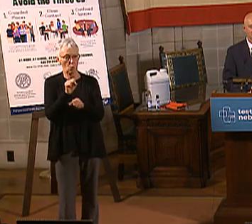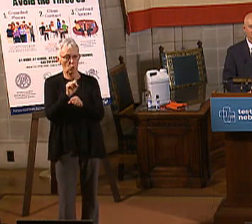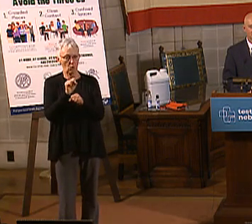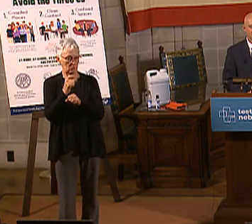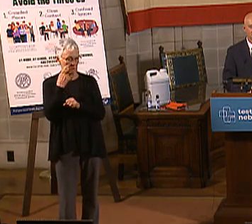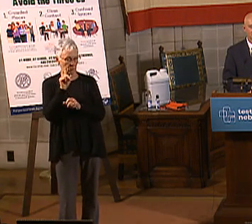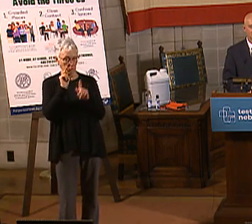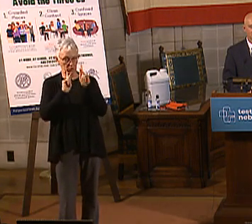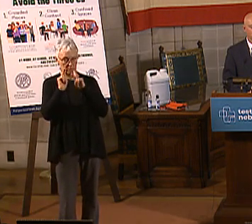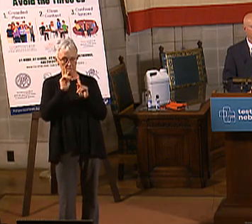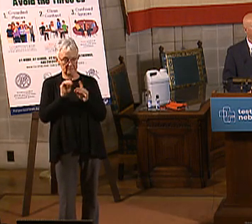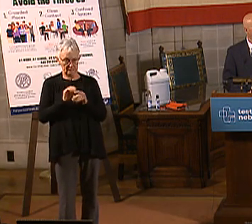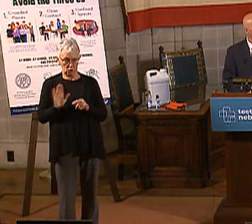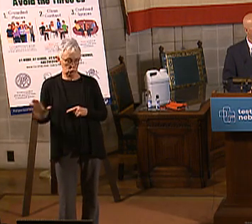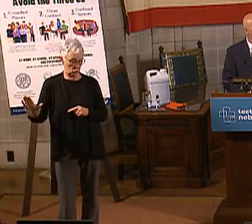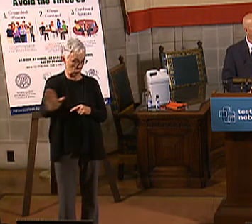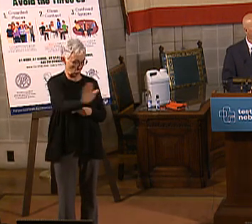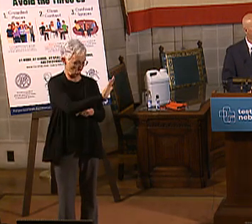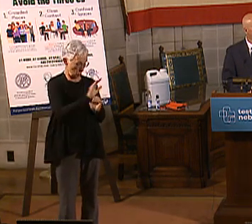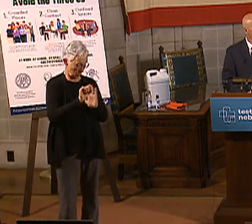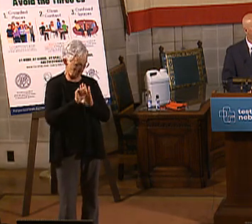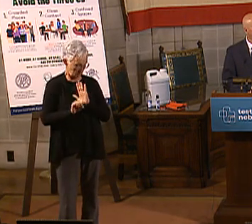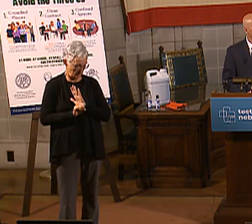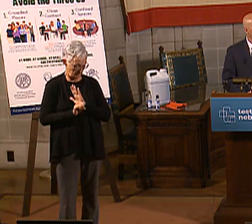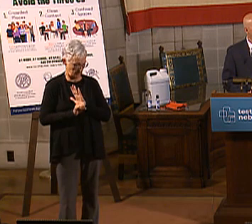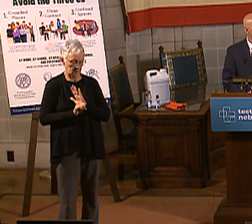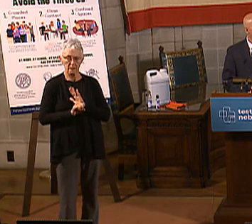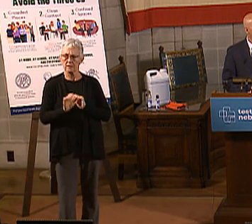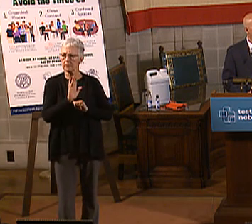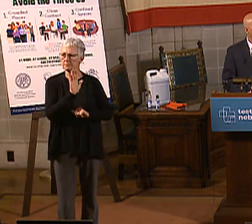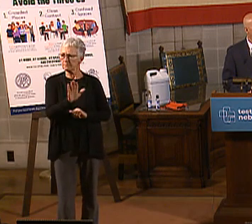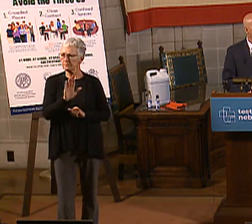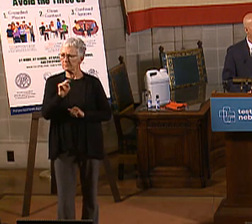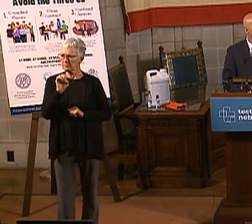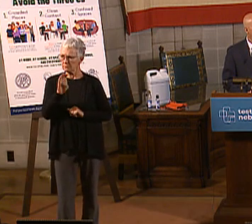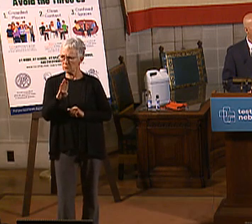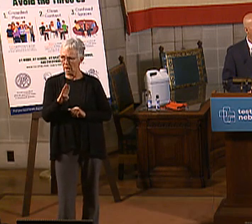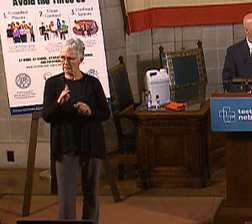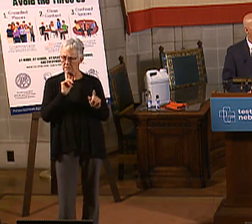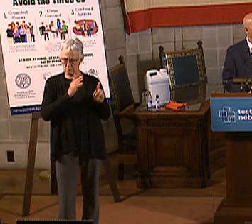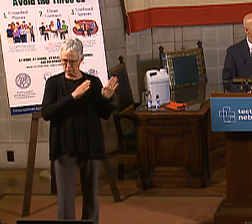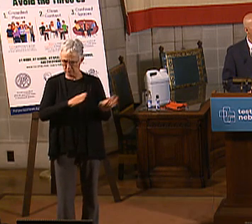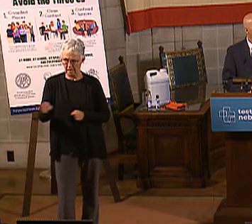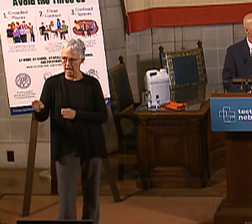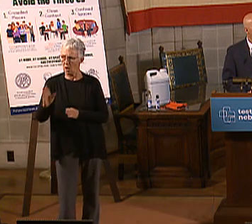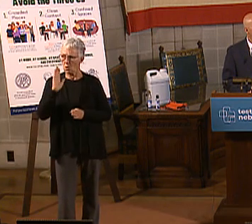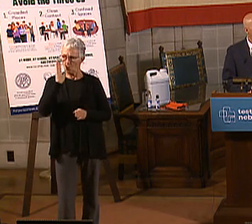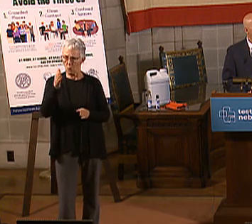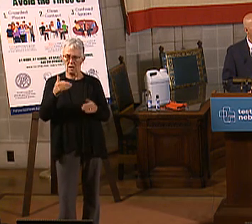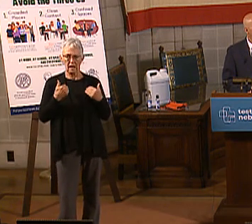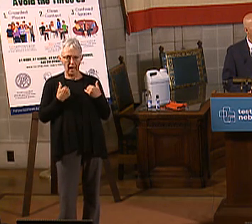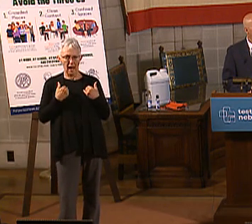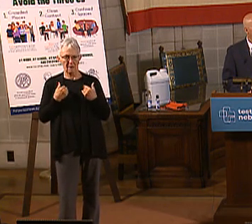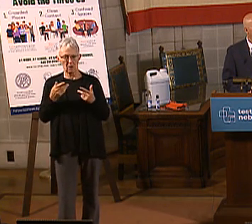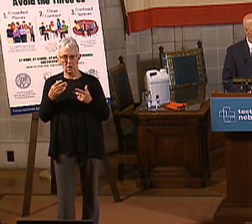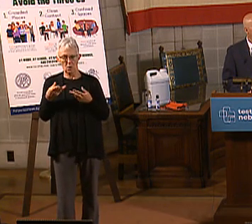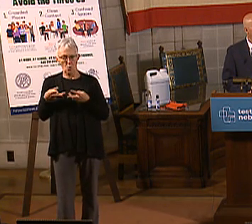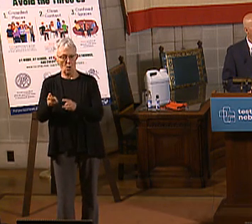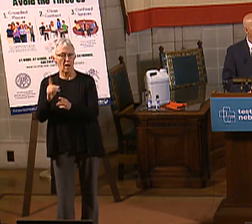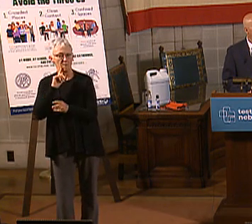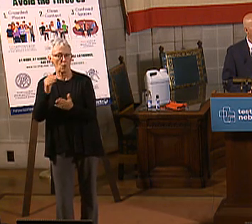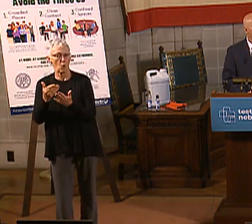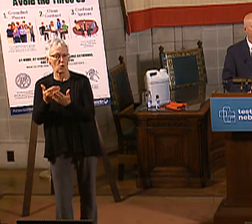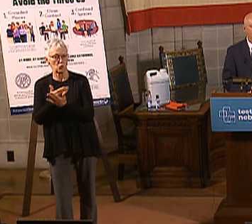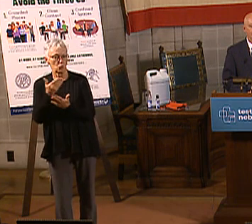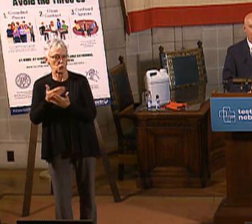Nebraska's plan under our Medicaid waiver is designed to create a voluntary pathway for Nebraska adults with newly gained Medicaid coverage